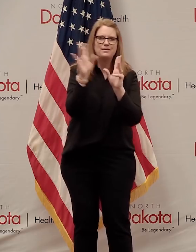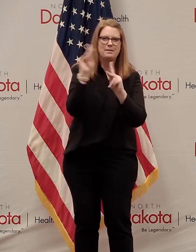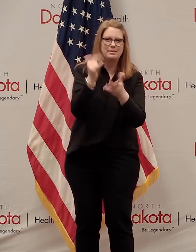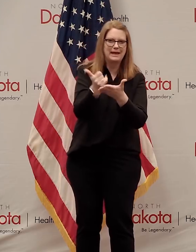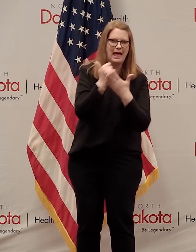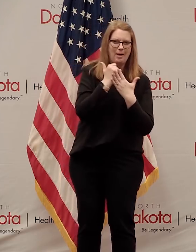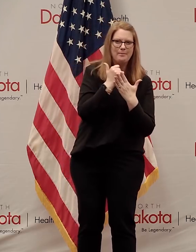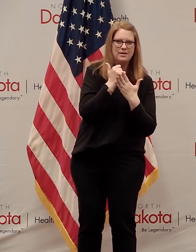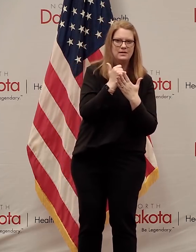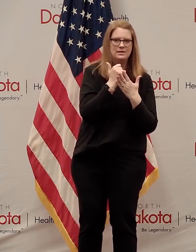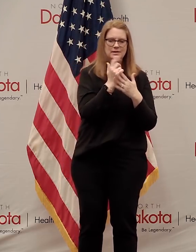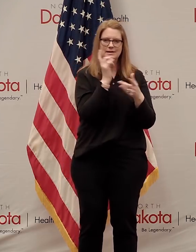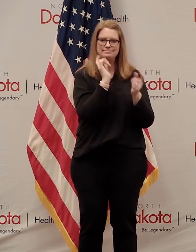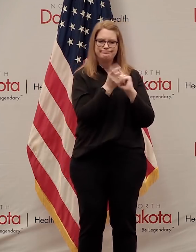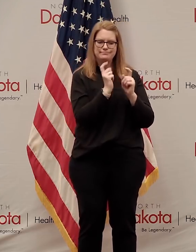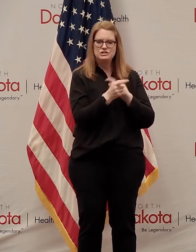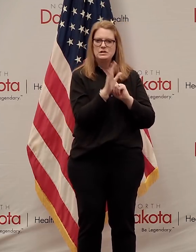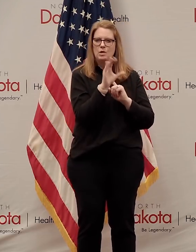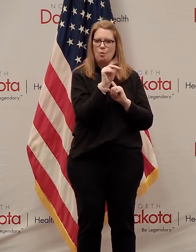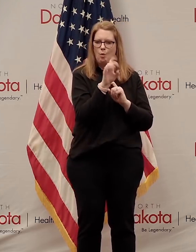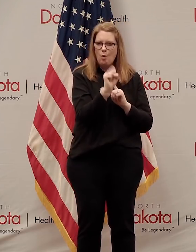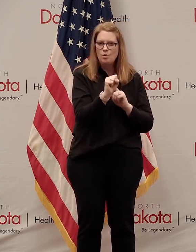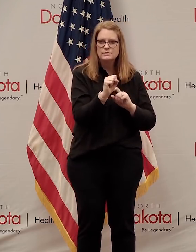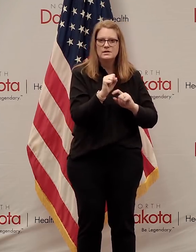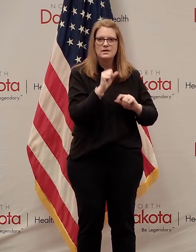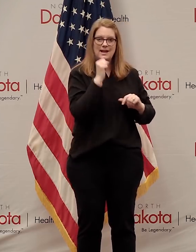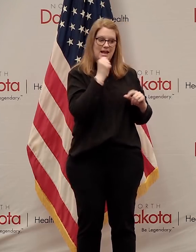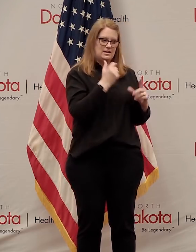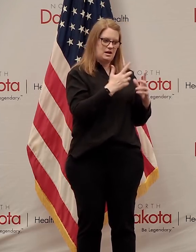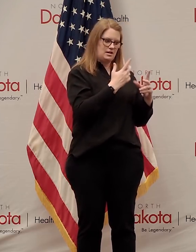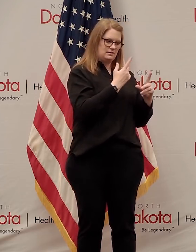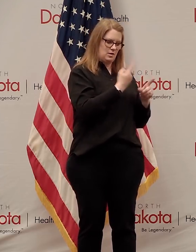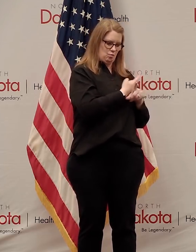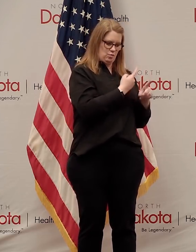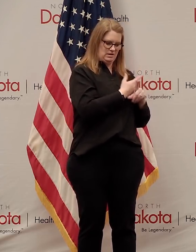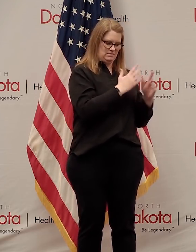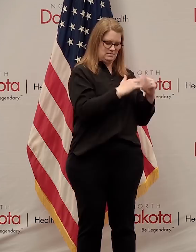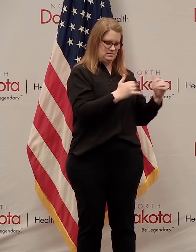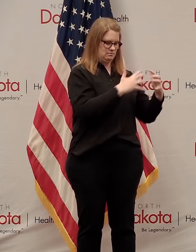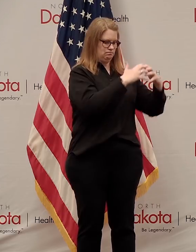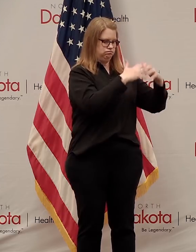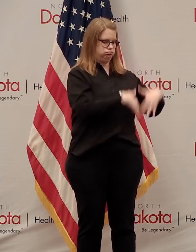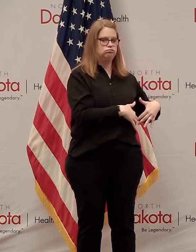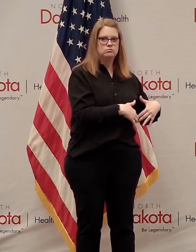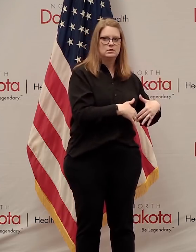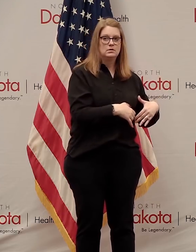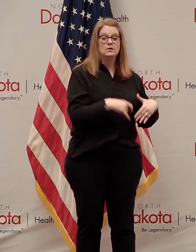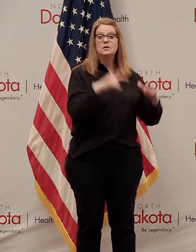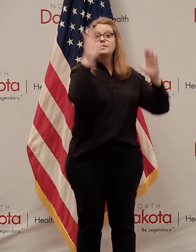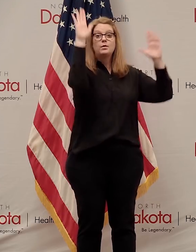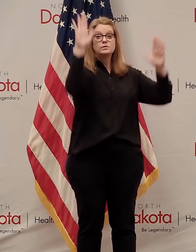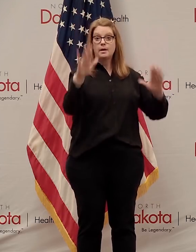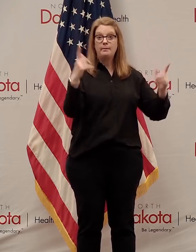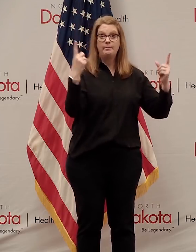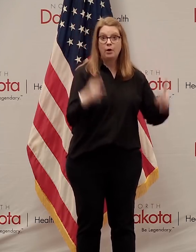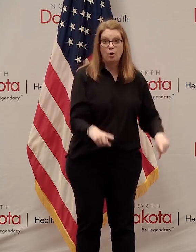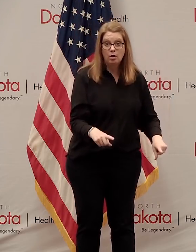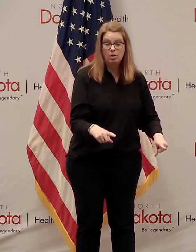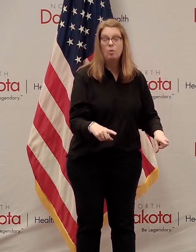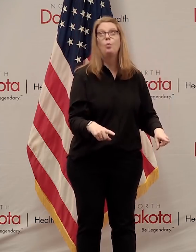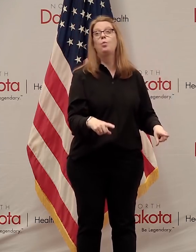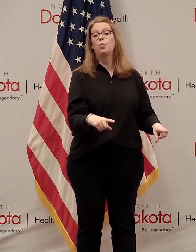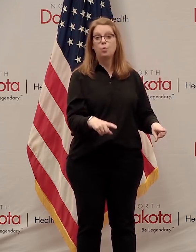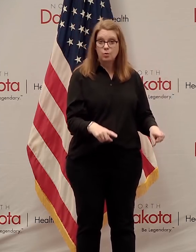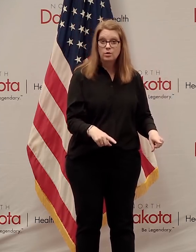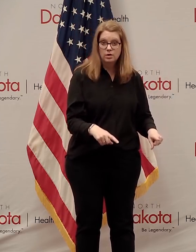making those code changes without crashing the regular system. That was a miracle of technology that others and hard work